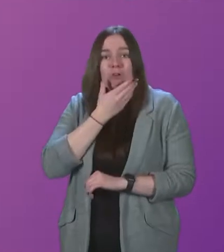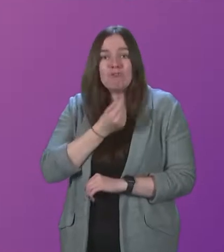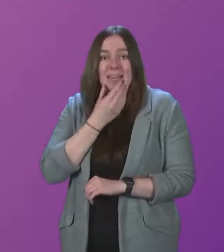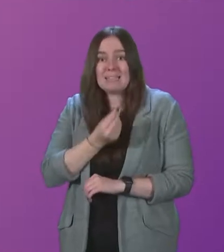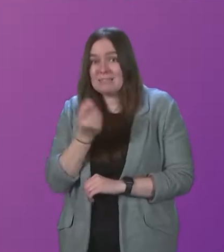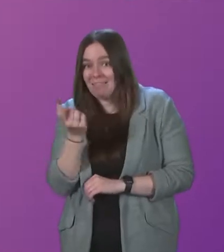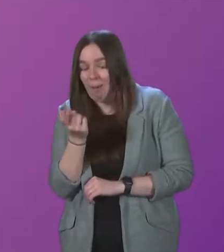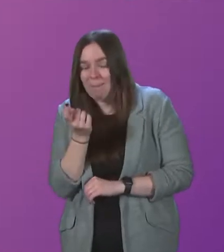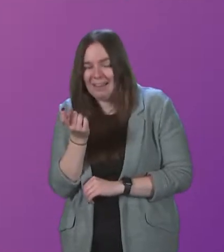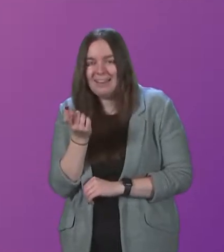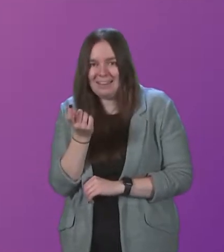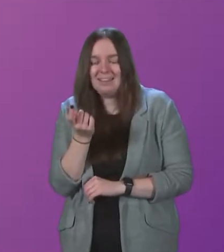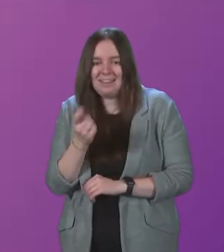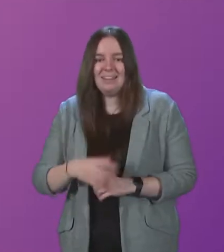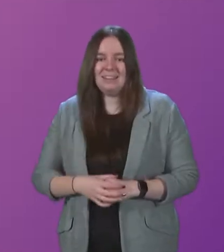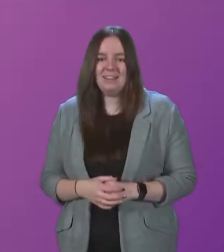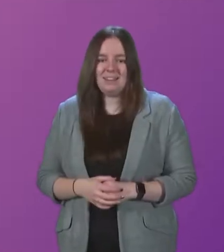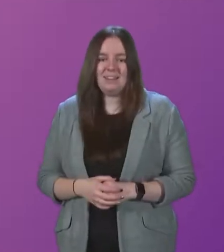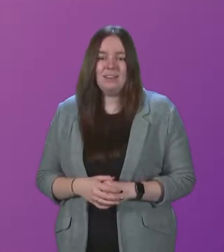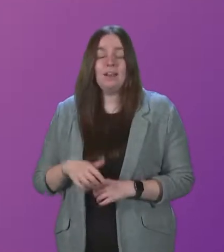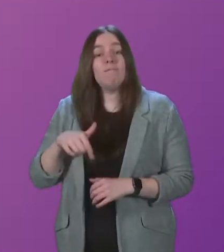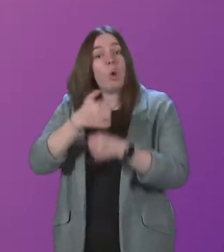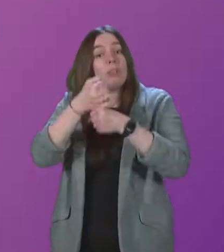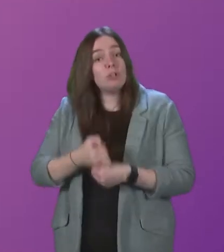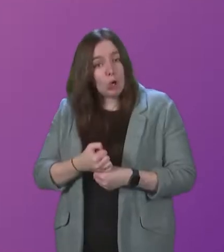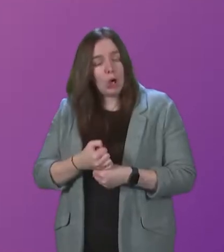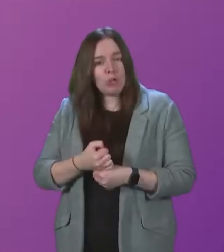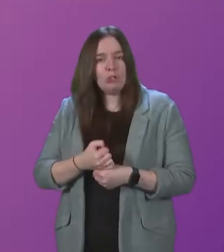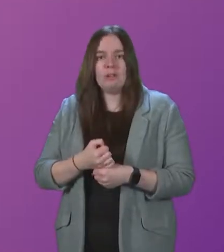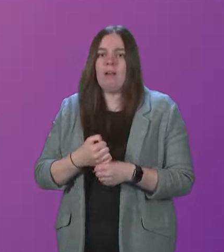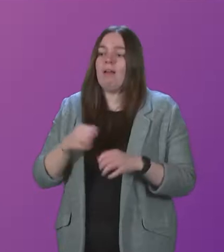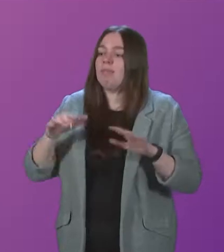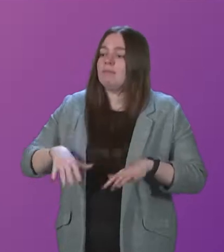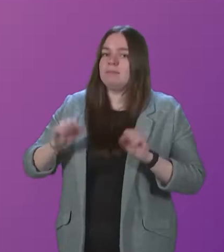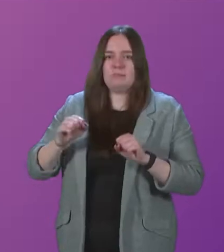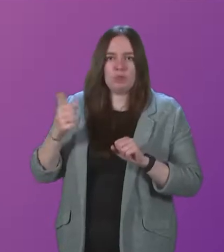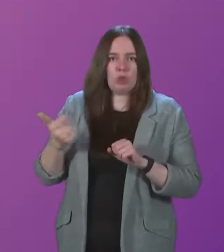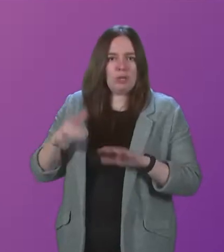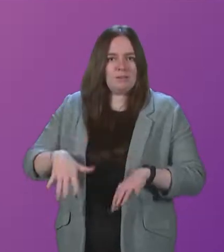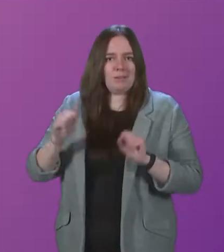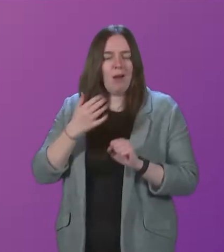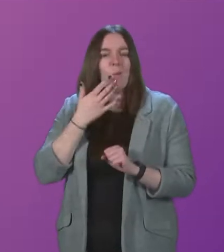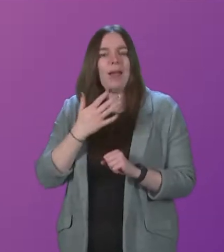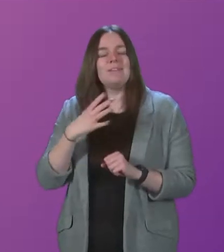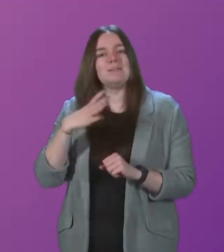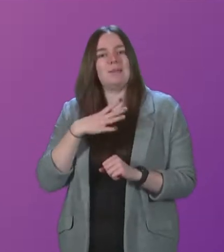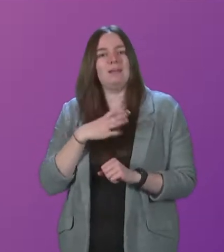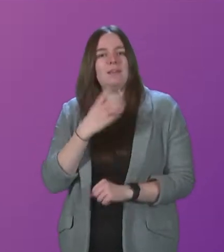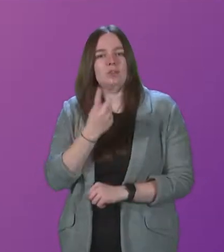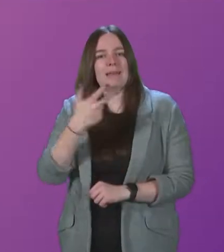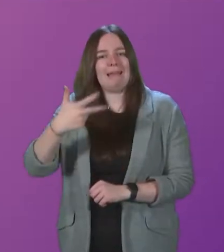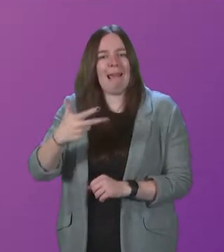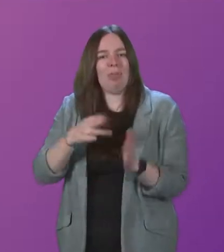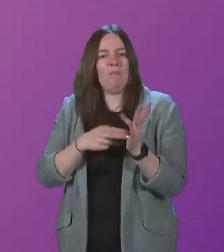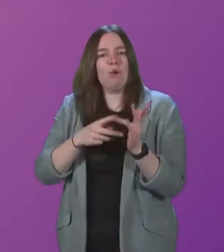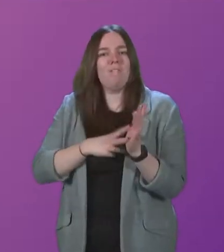just around the corner. For the church, the Advent journey began on Sunday the 28th of November,